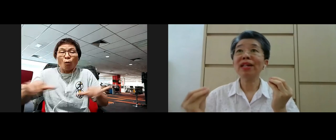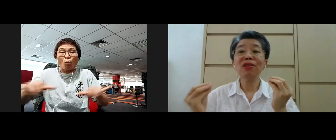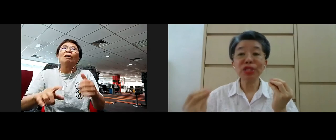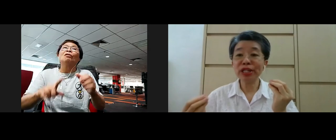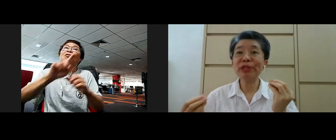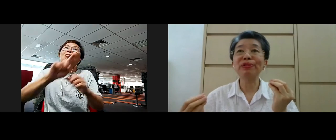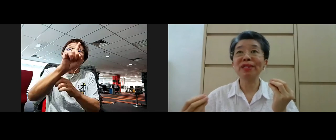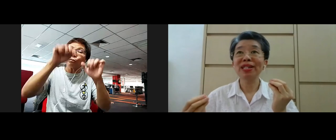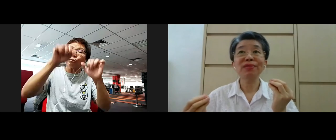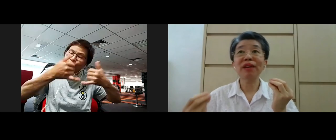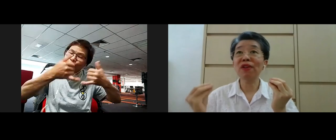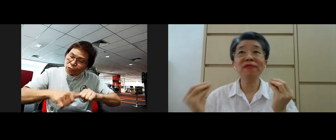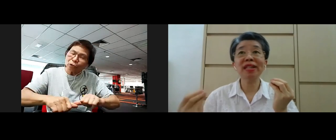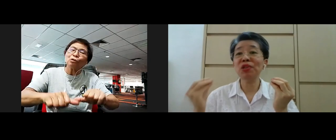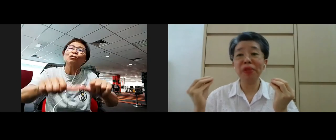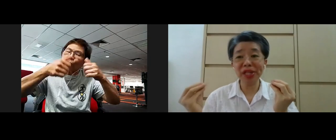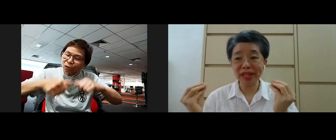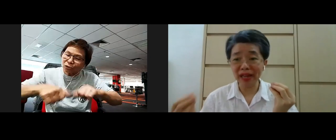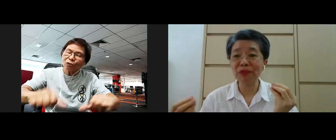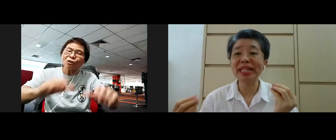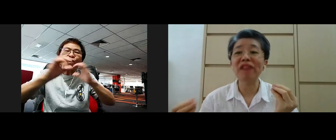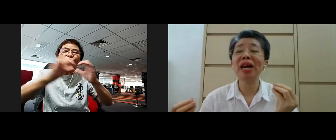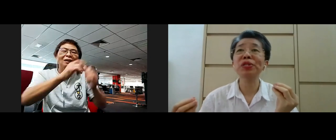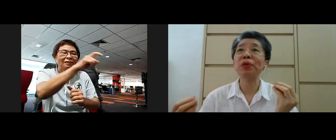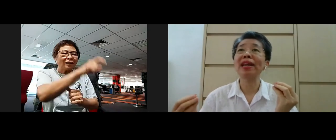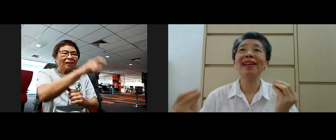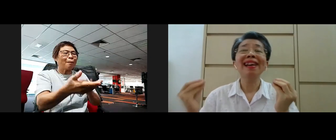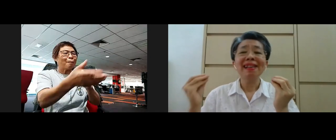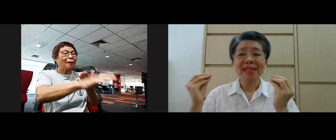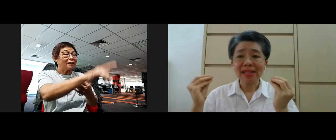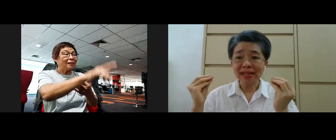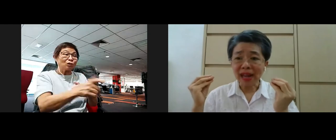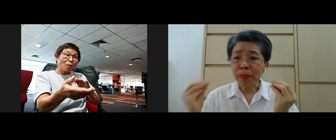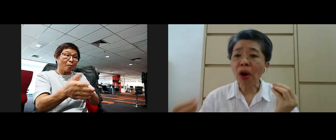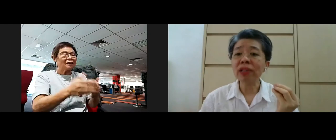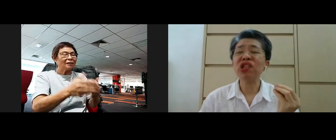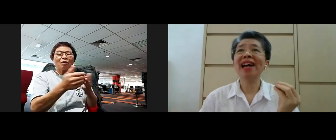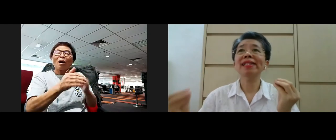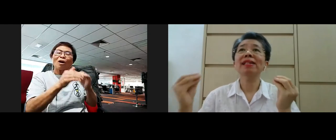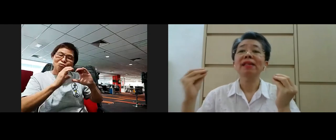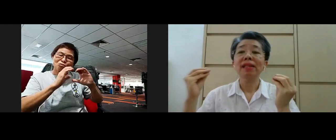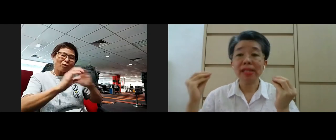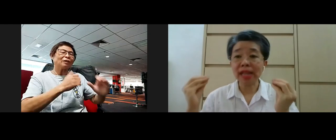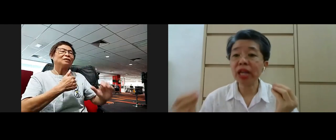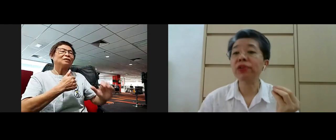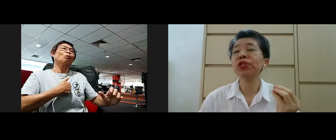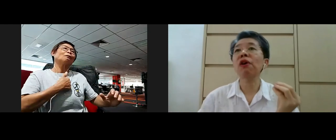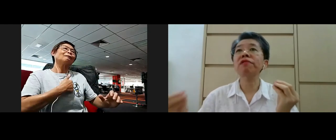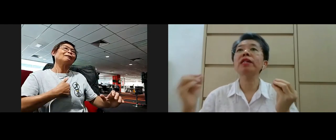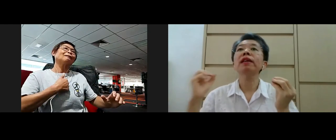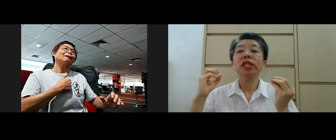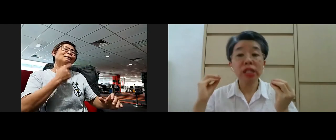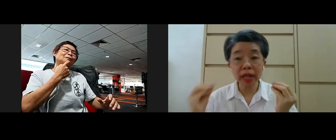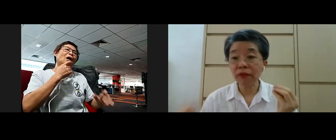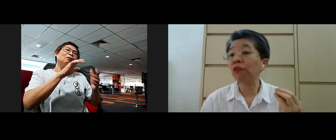you can continue to have conversation with this loved one that passed away apologize say your